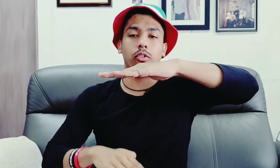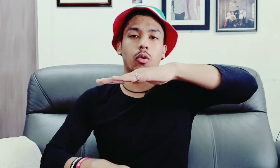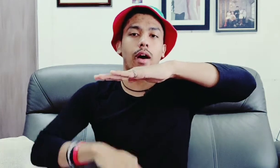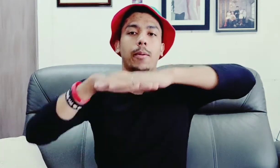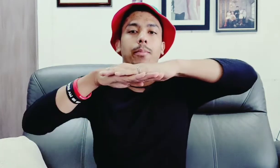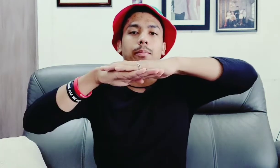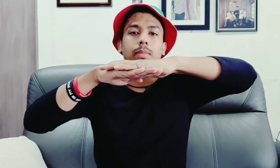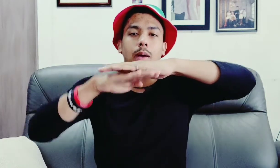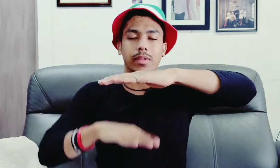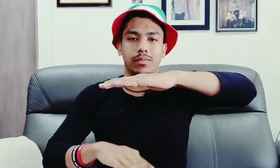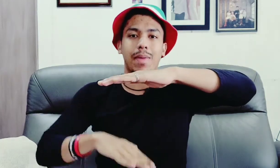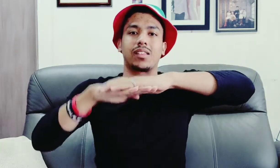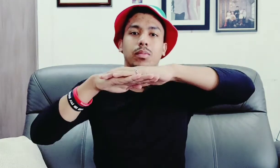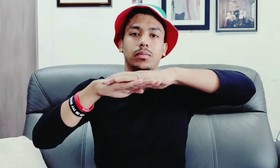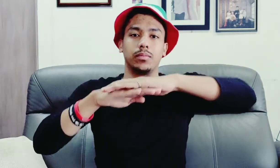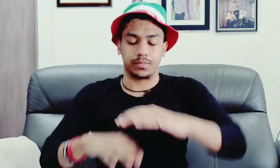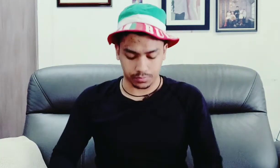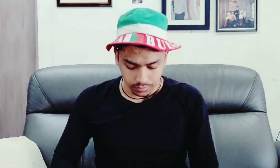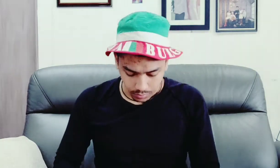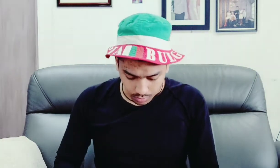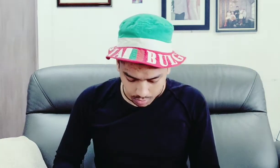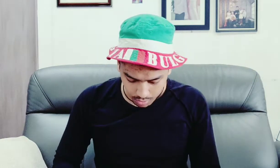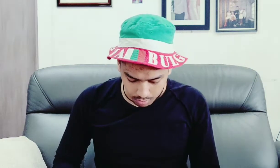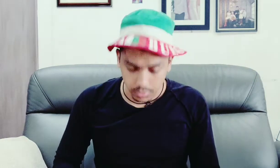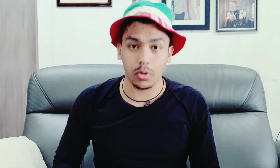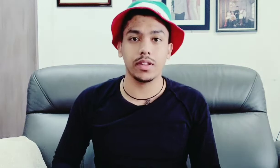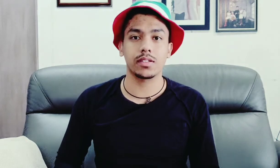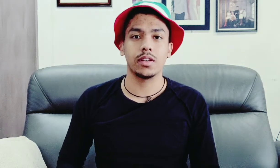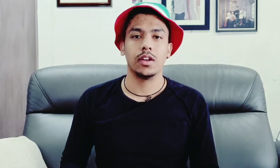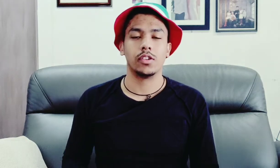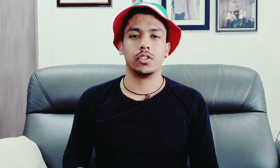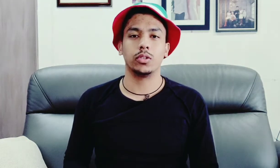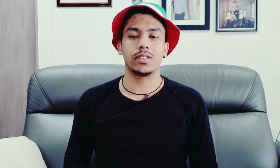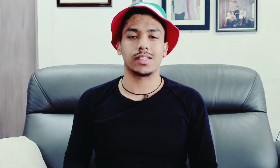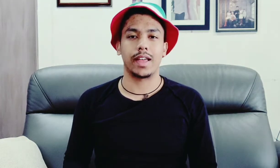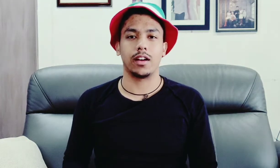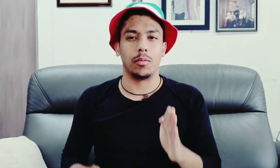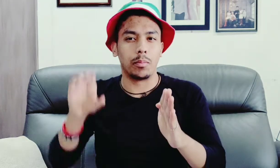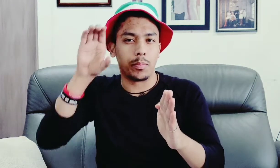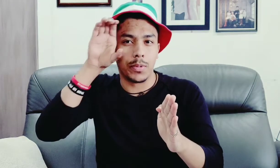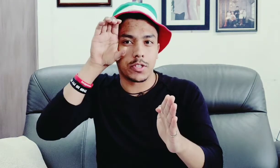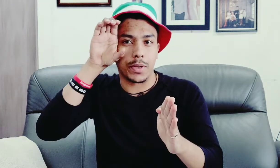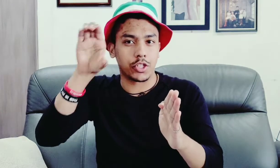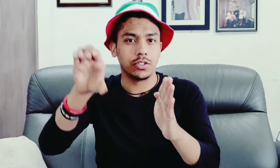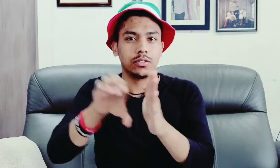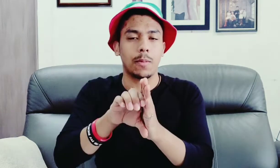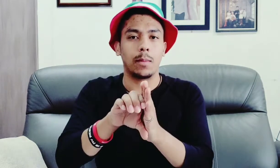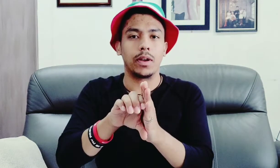go up that means maximum um notice so notice is like um this is picture but